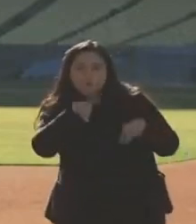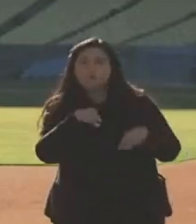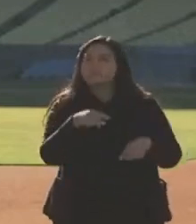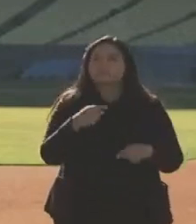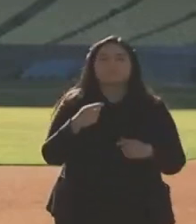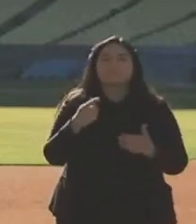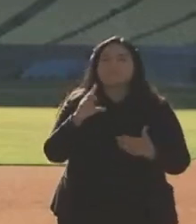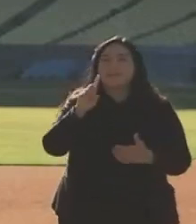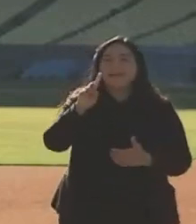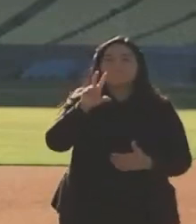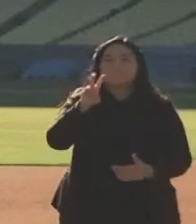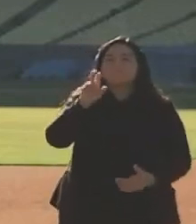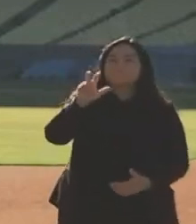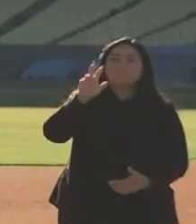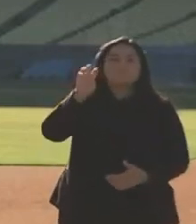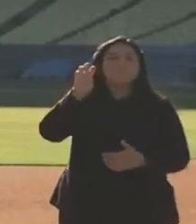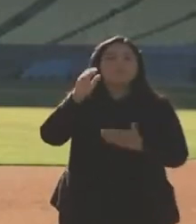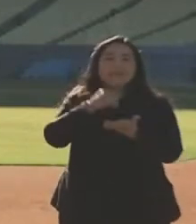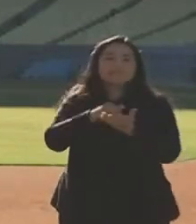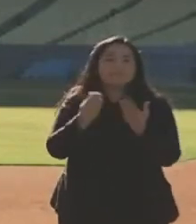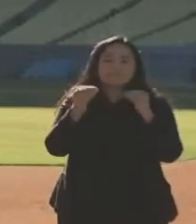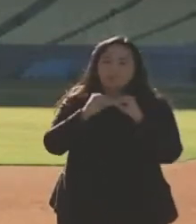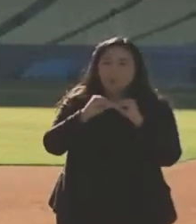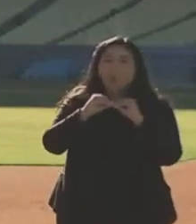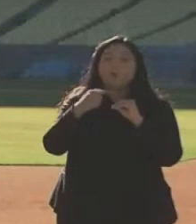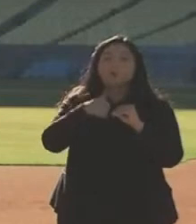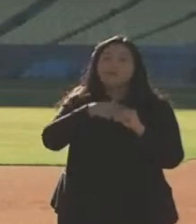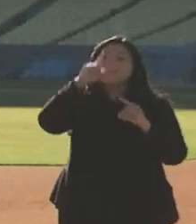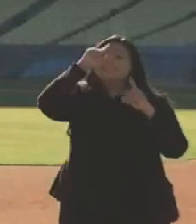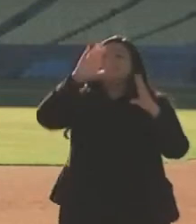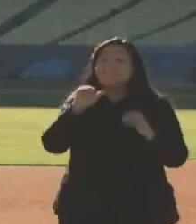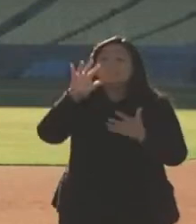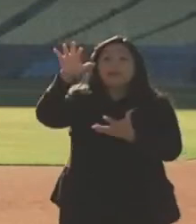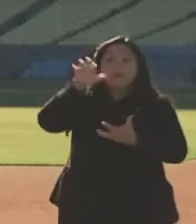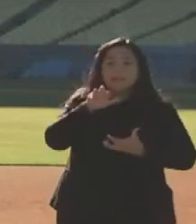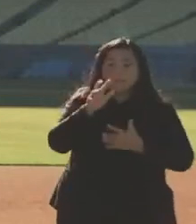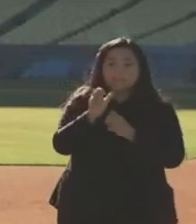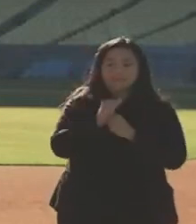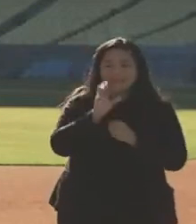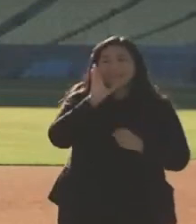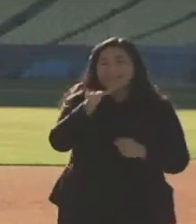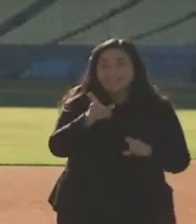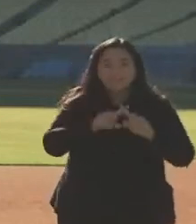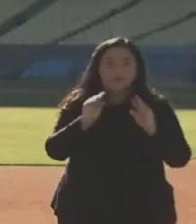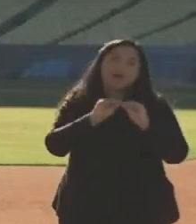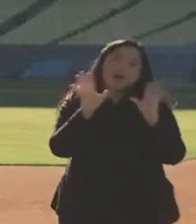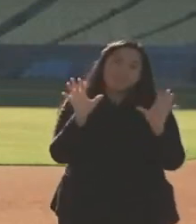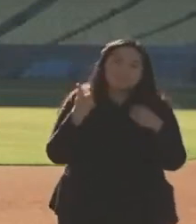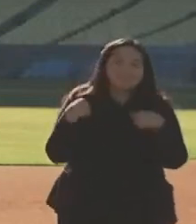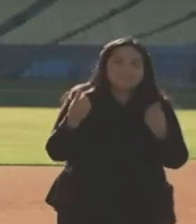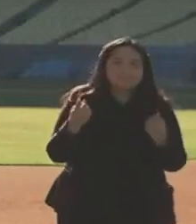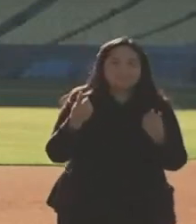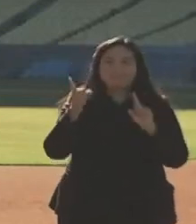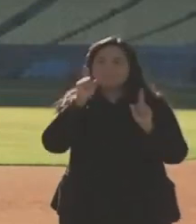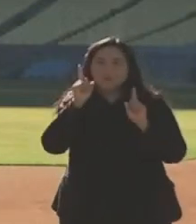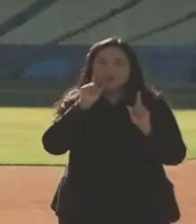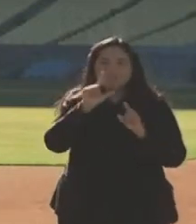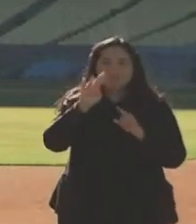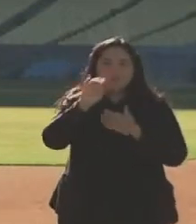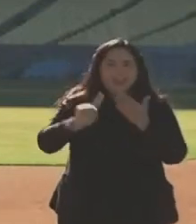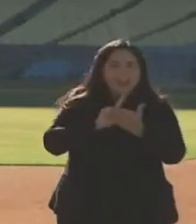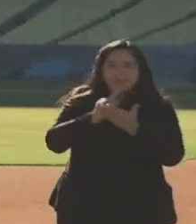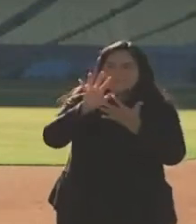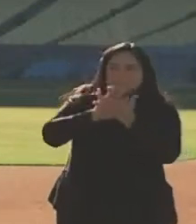thousands, more that we anticipate receiving. But we now, obviously, based on what we've heard in the last 24 hours, want to